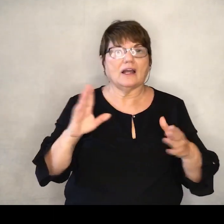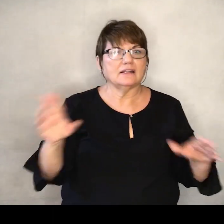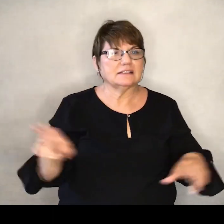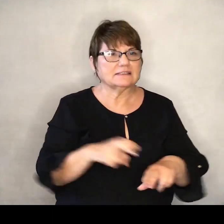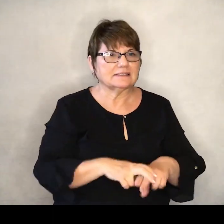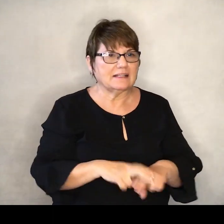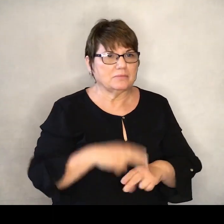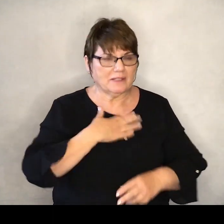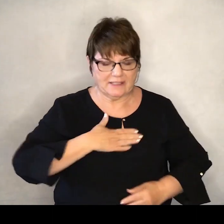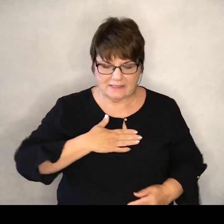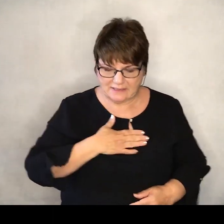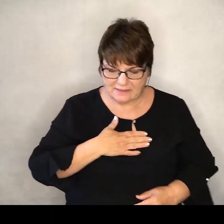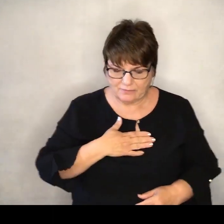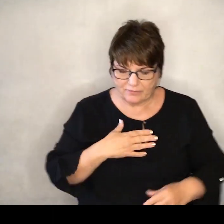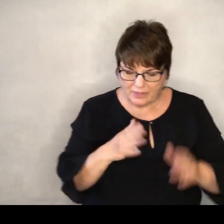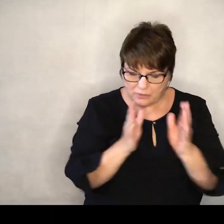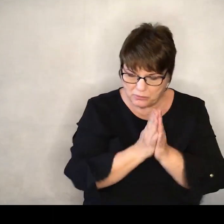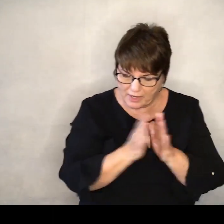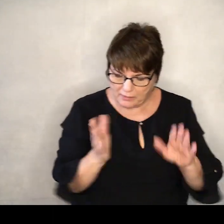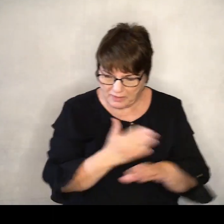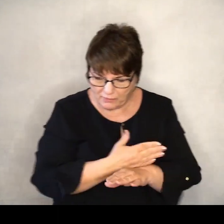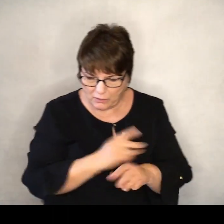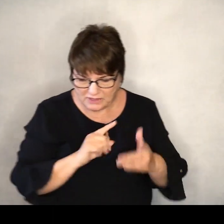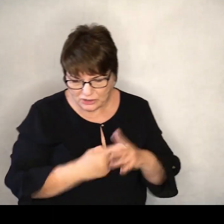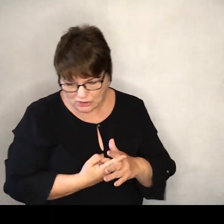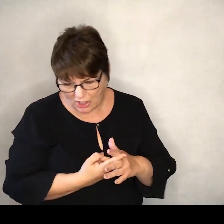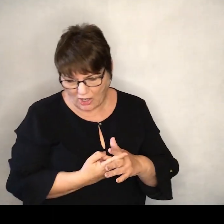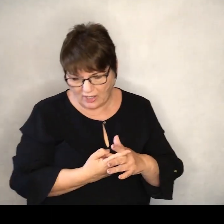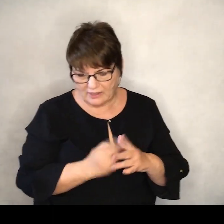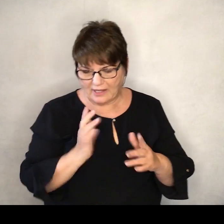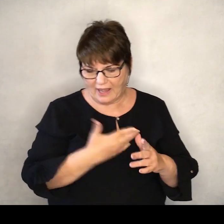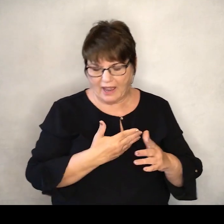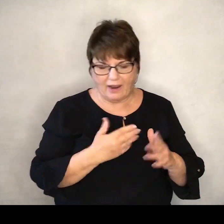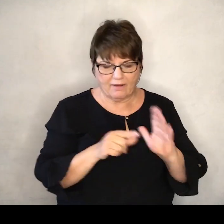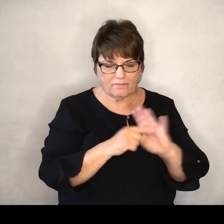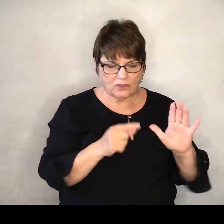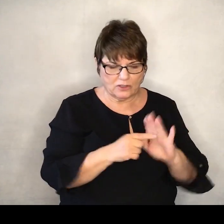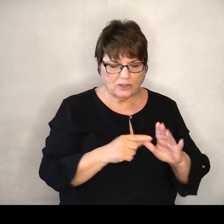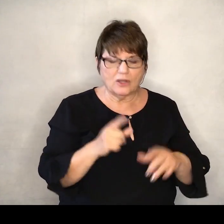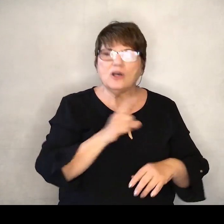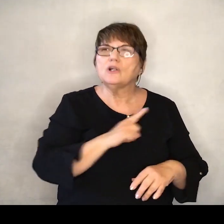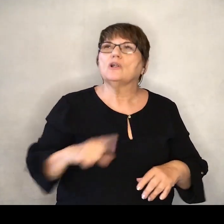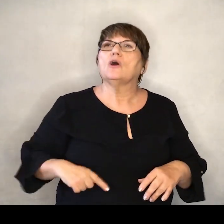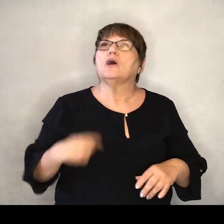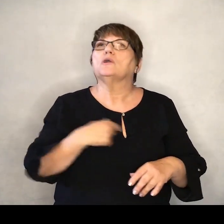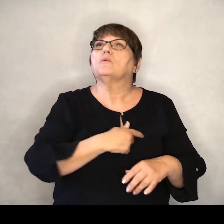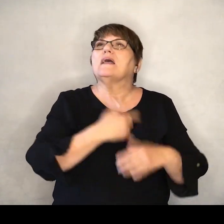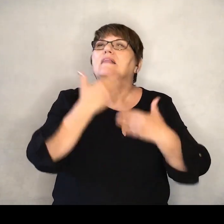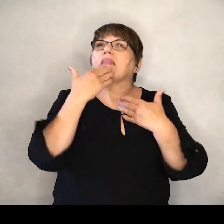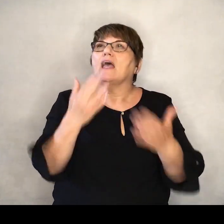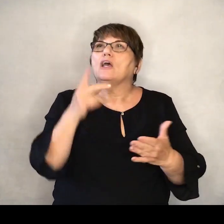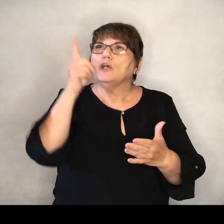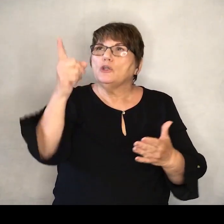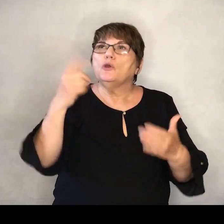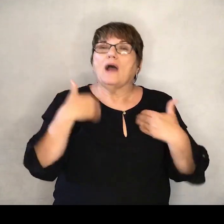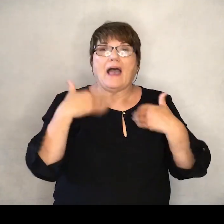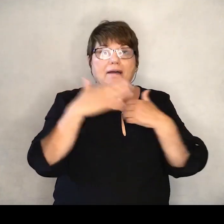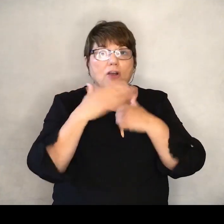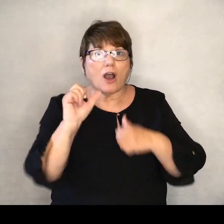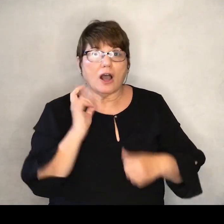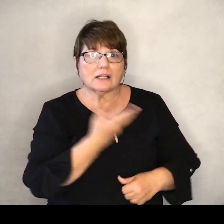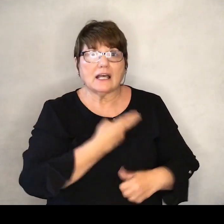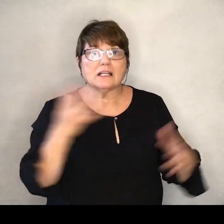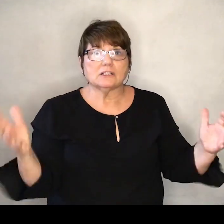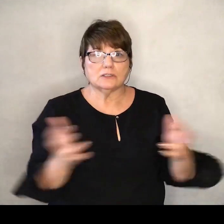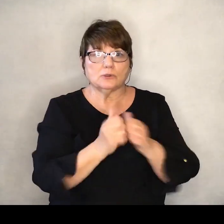Let's go ahead and pray before we dive into our scripture. Lord, we thank you that you have called us here